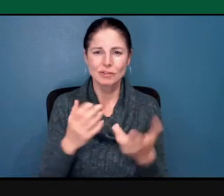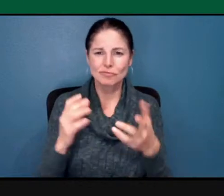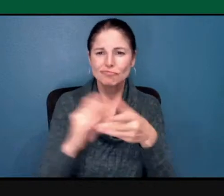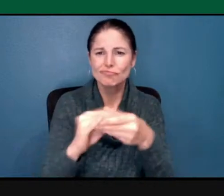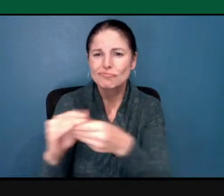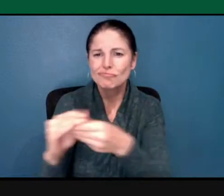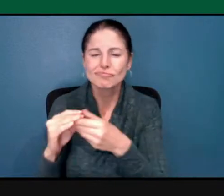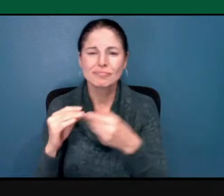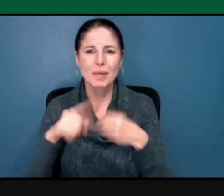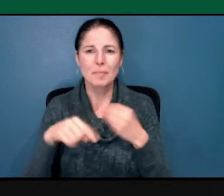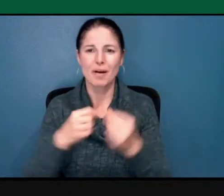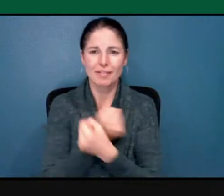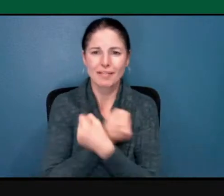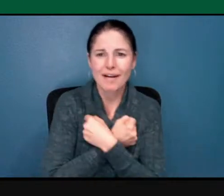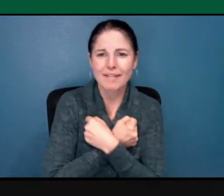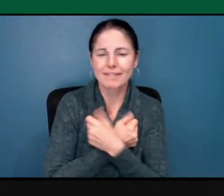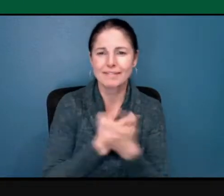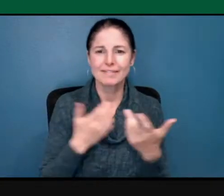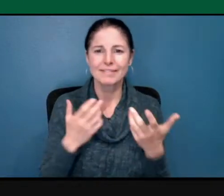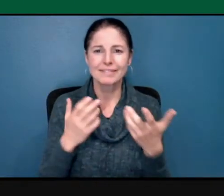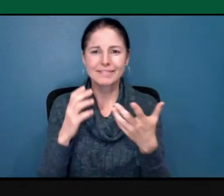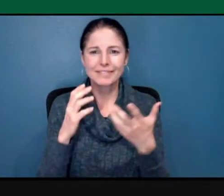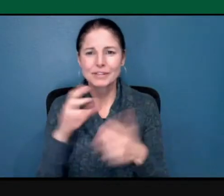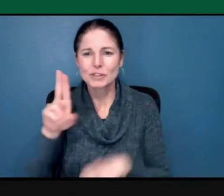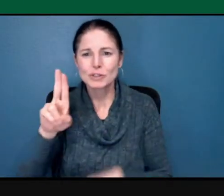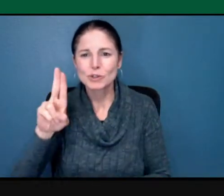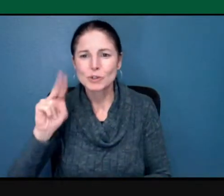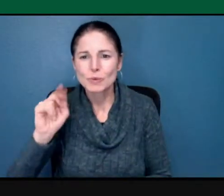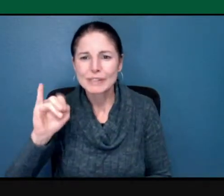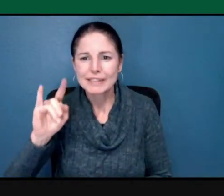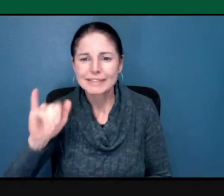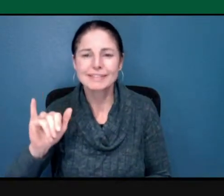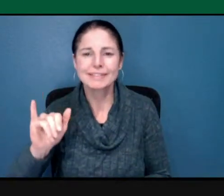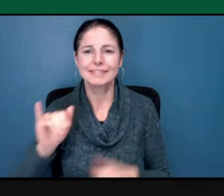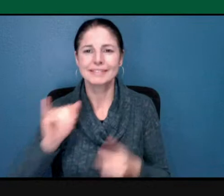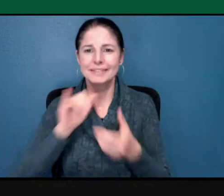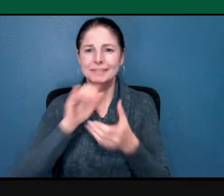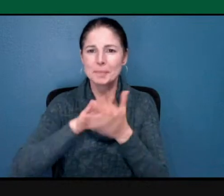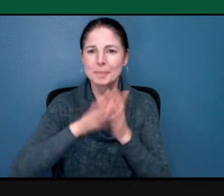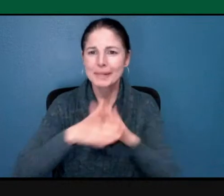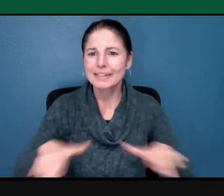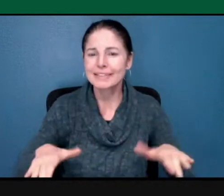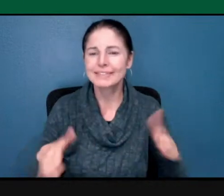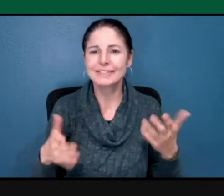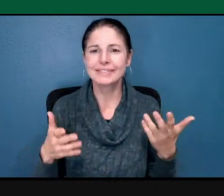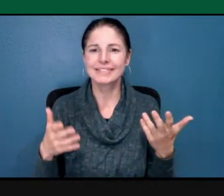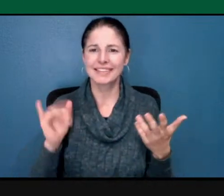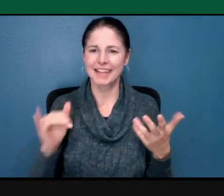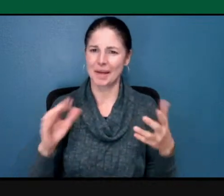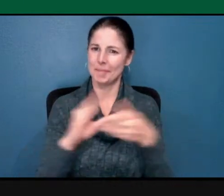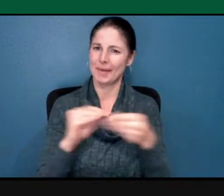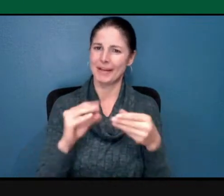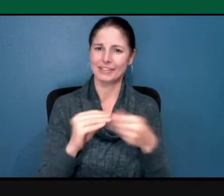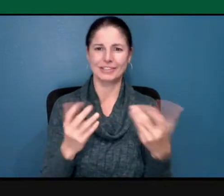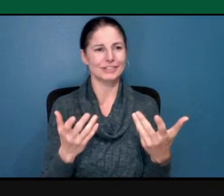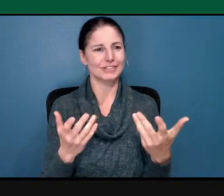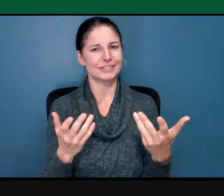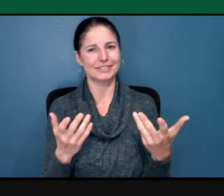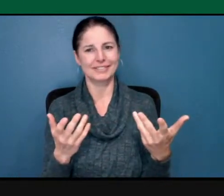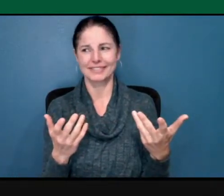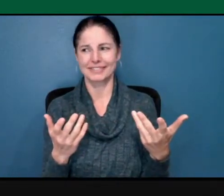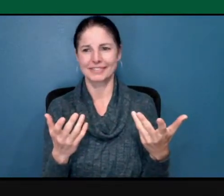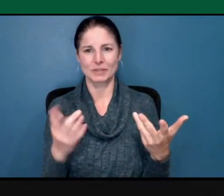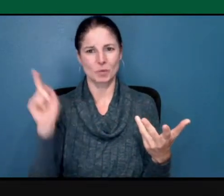anti-Semitism in our classrooms and our faculty control those classrooms.